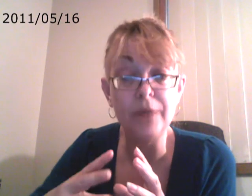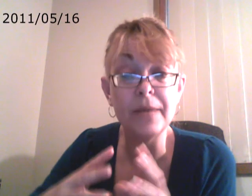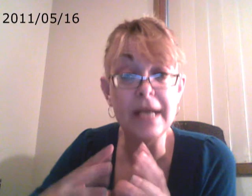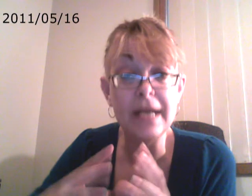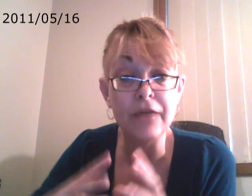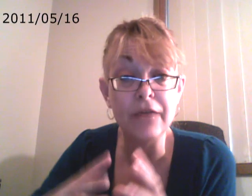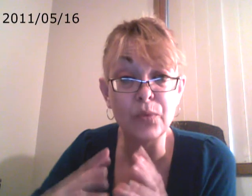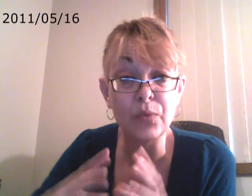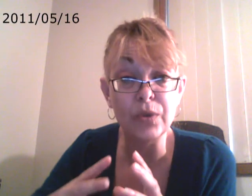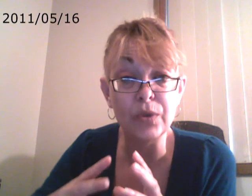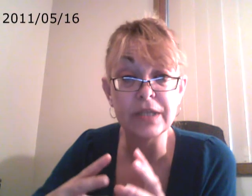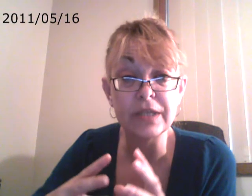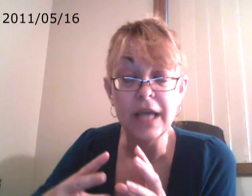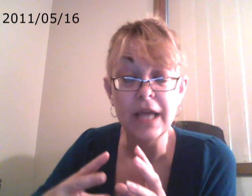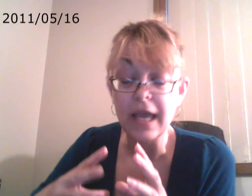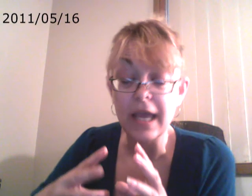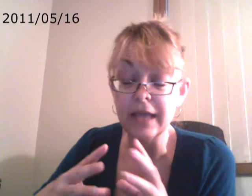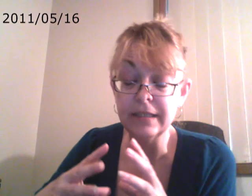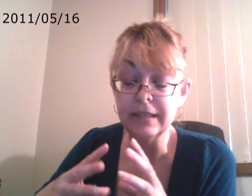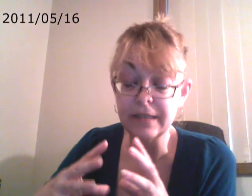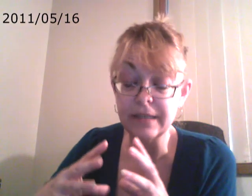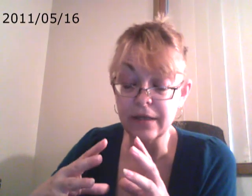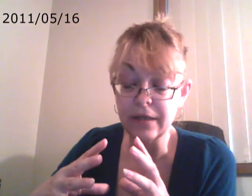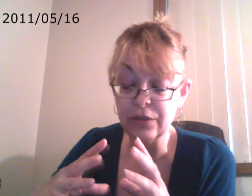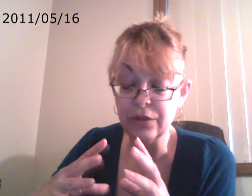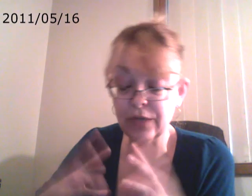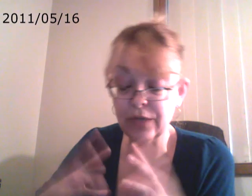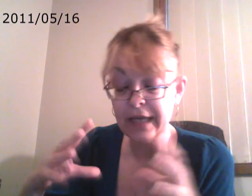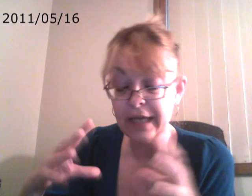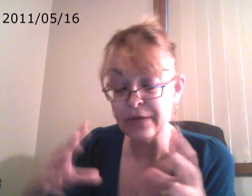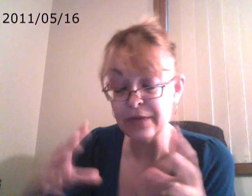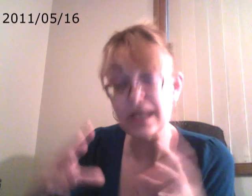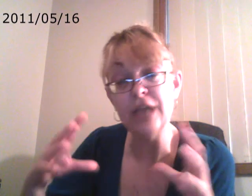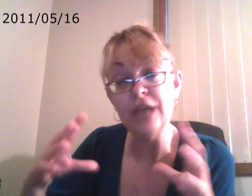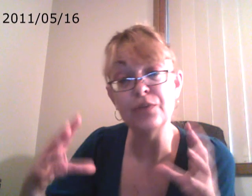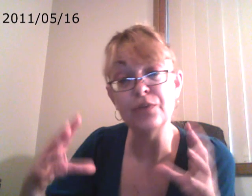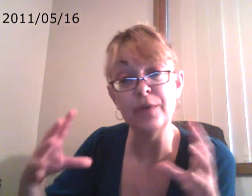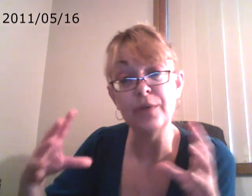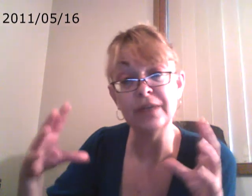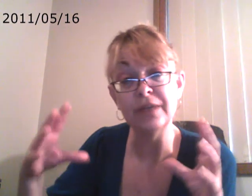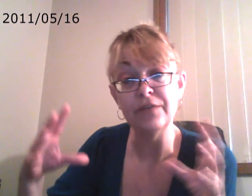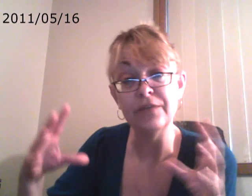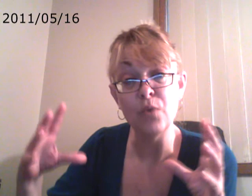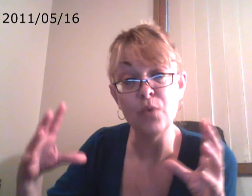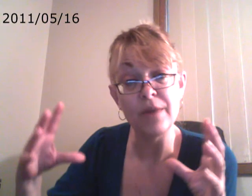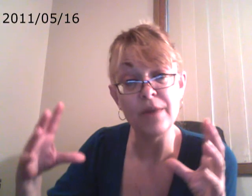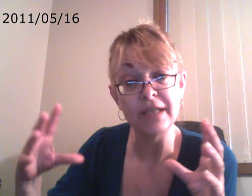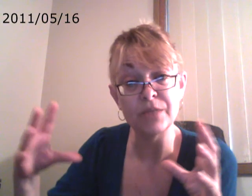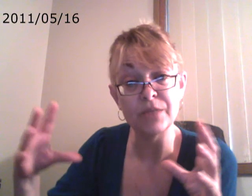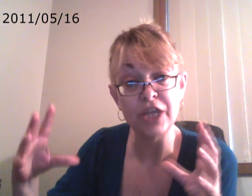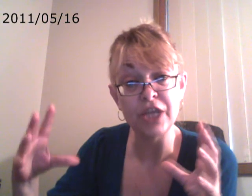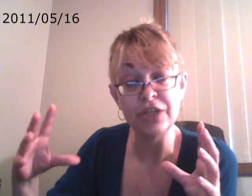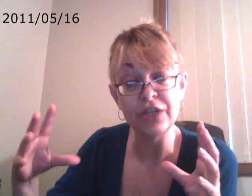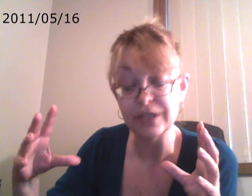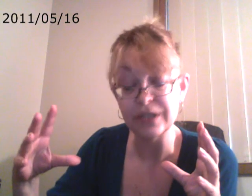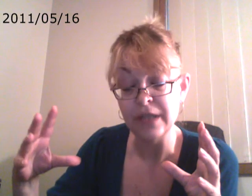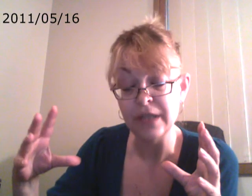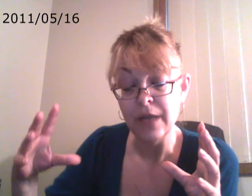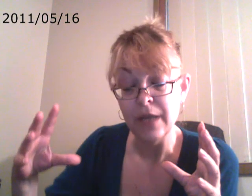never worked. And you can get outside your bubble even more and make some changes, but